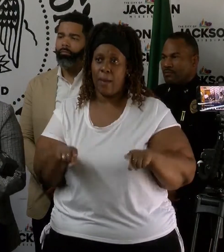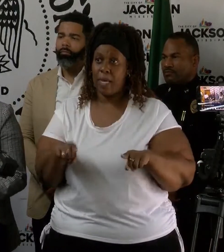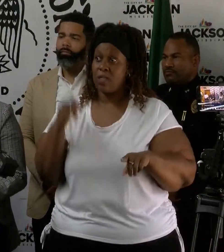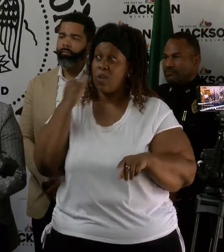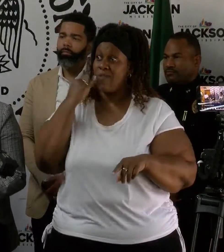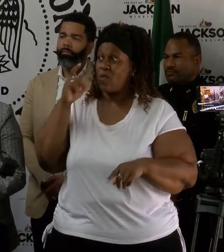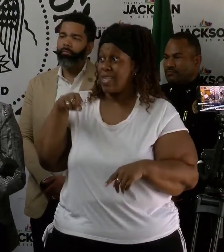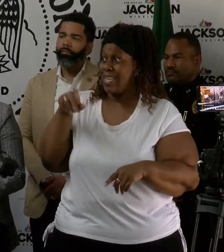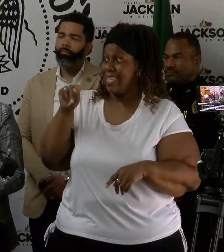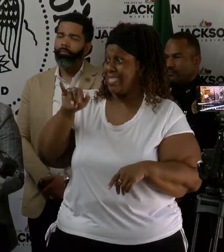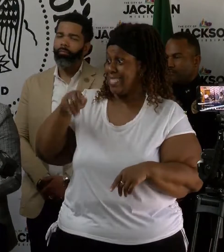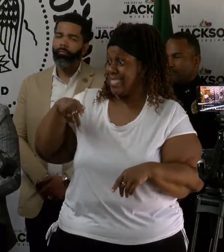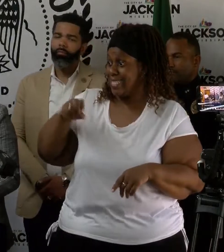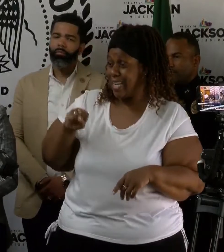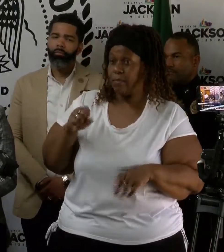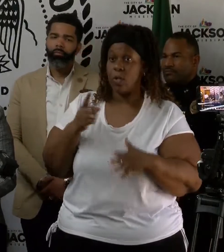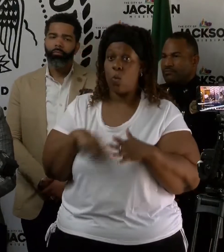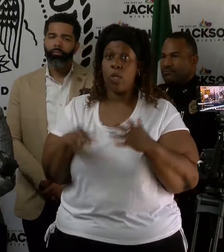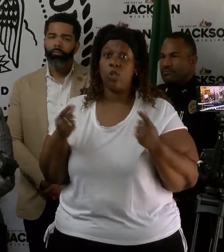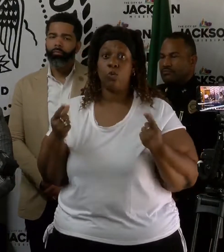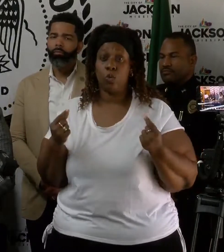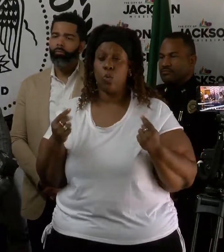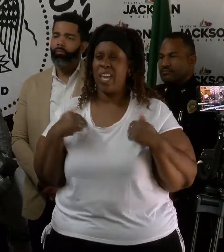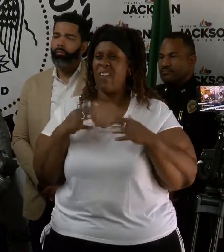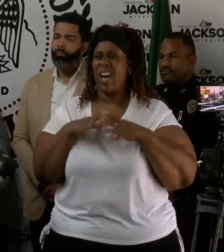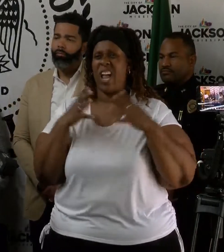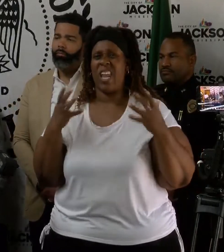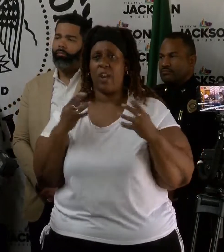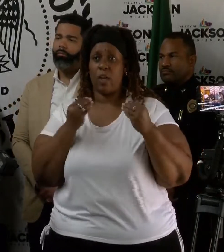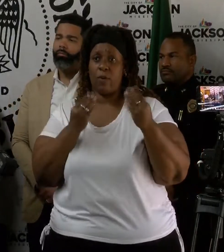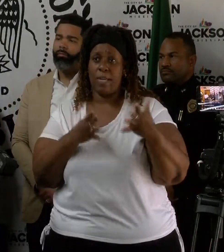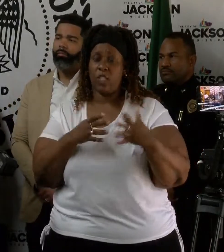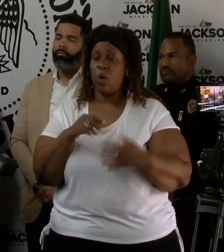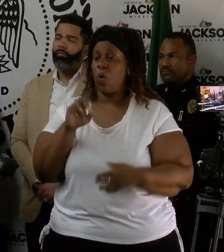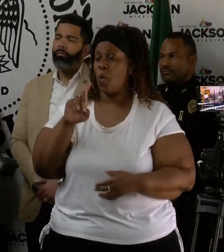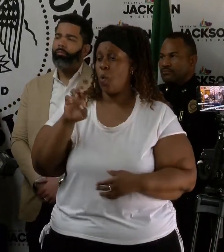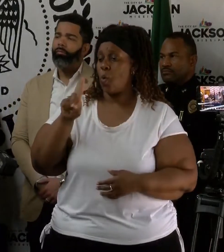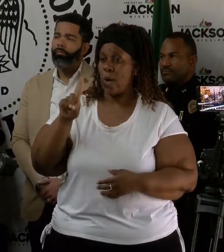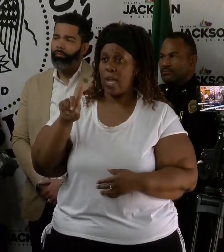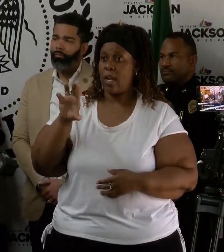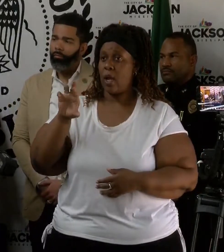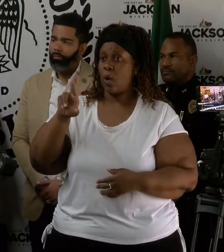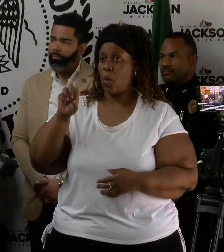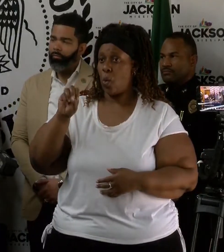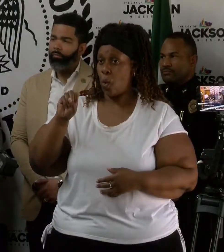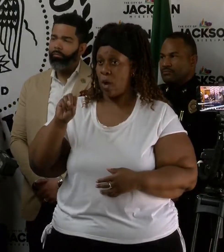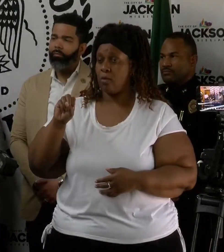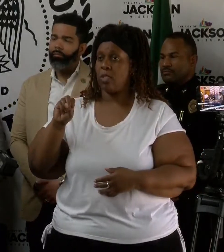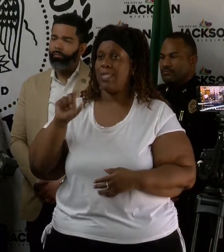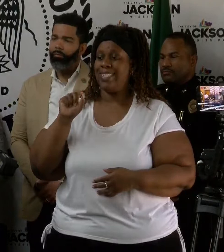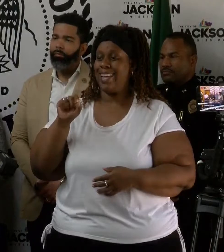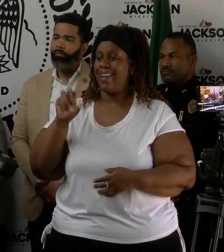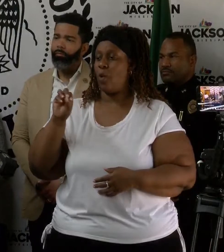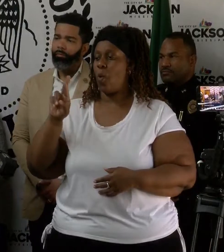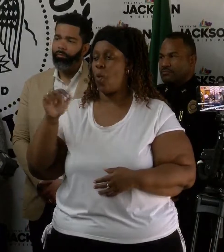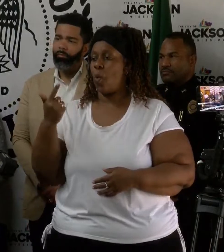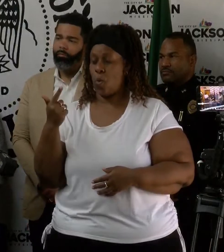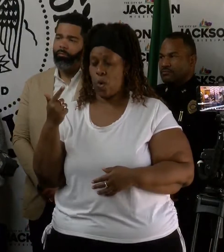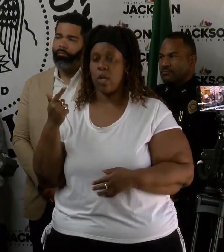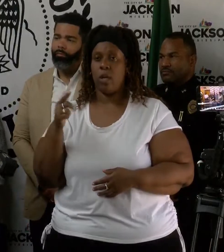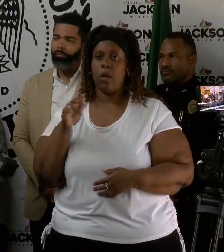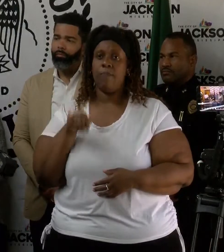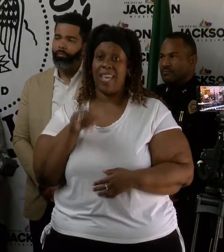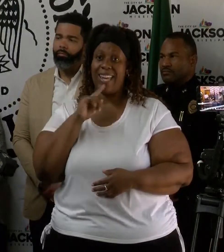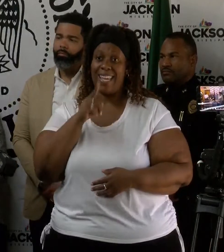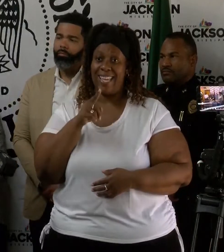tips on how that's done, we have lots of information at redcross.org. You can go to our website. And that is